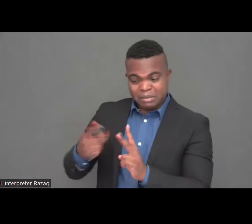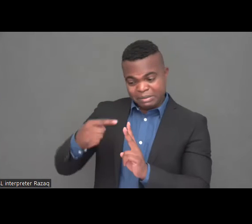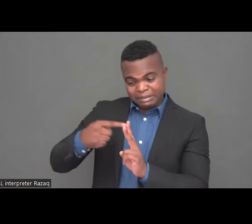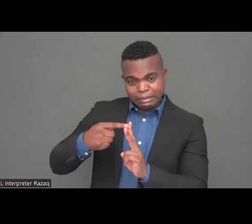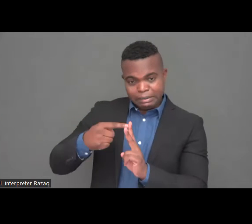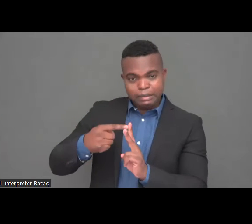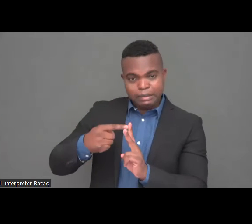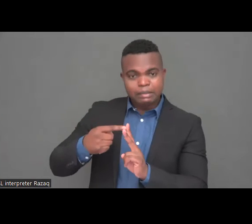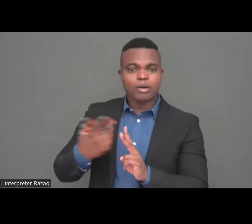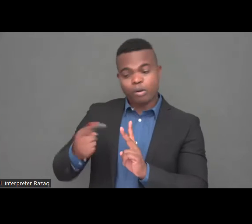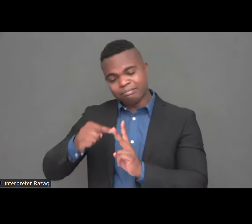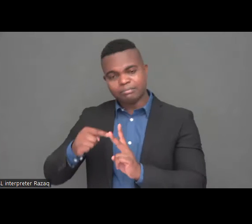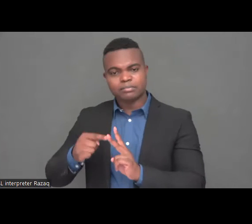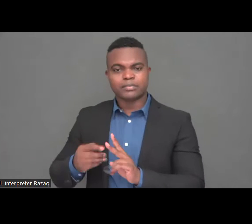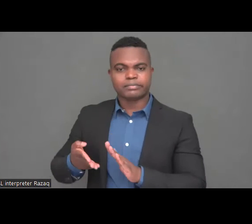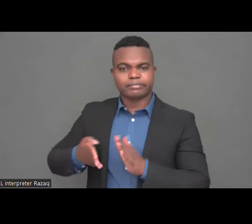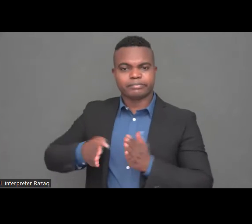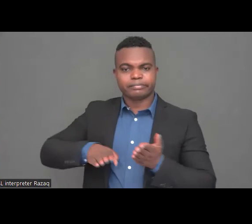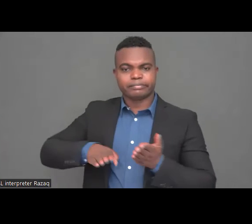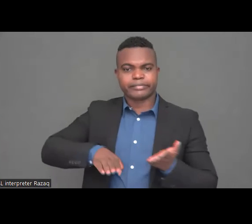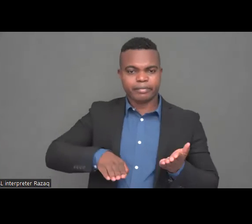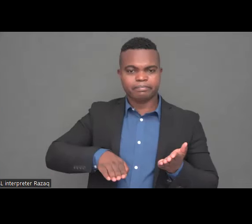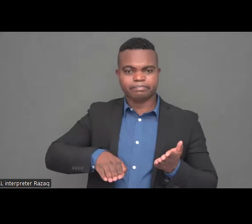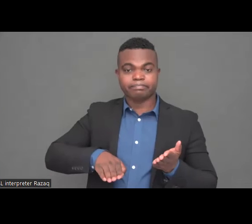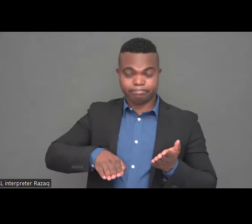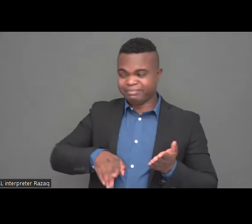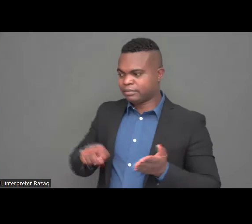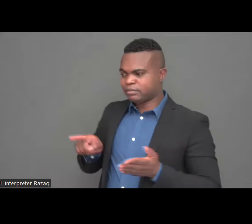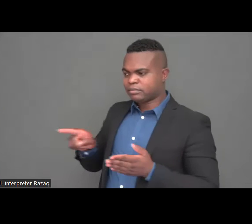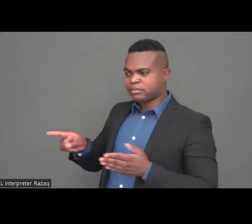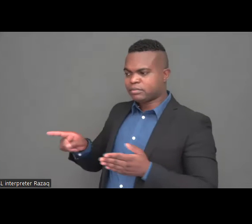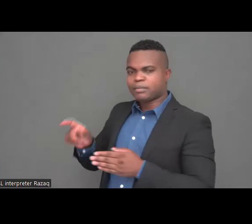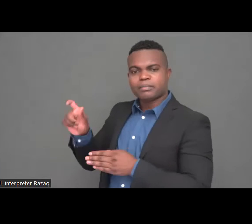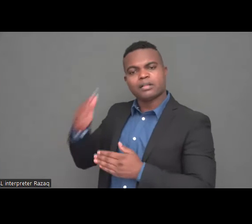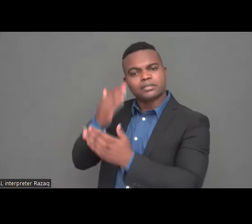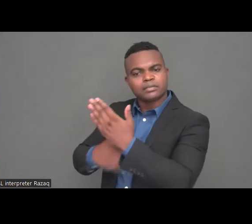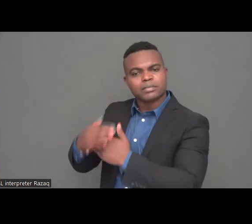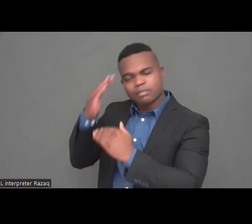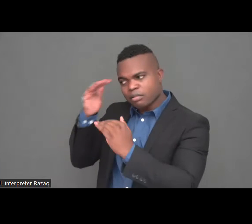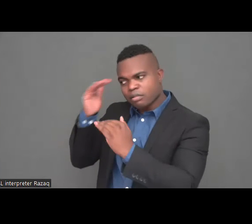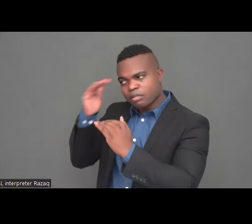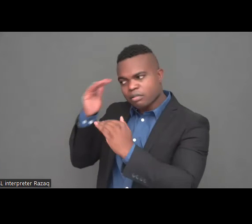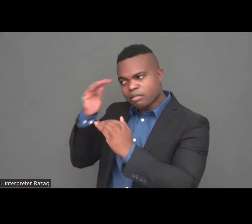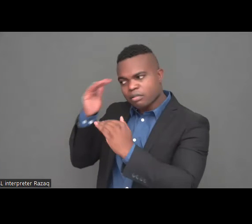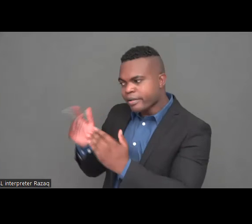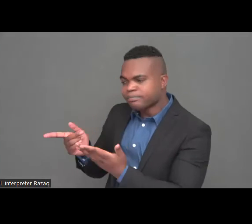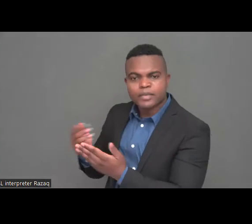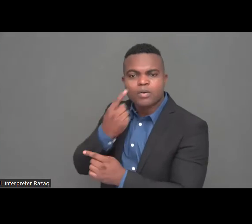we would be grateful for your help to start a supported living,